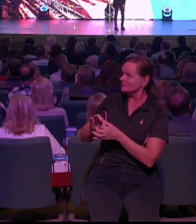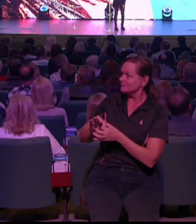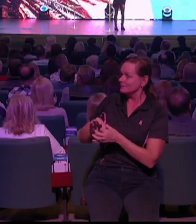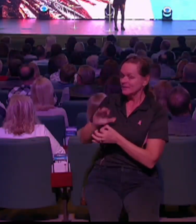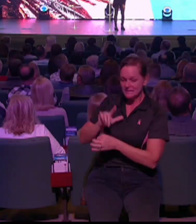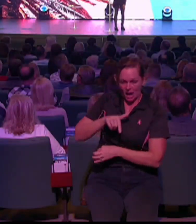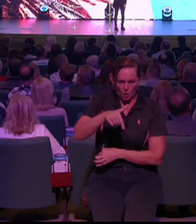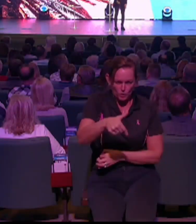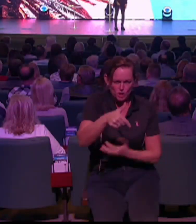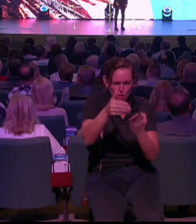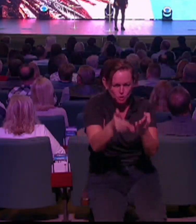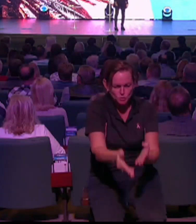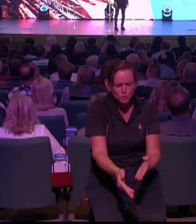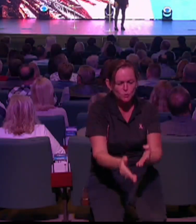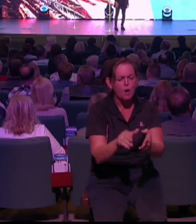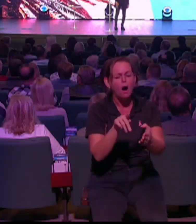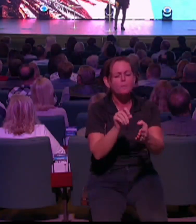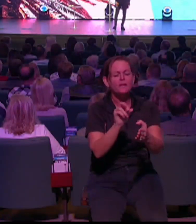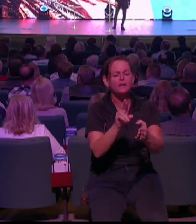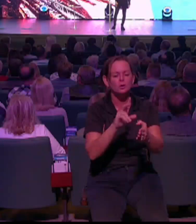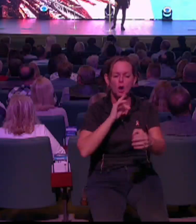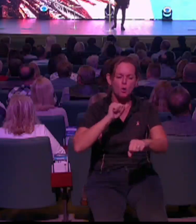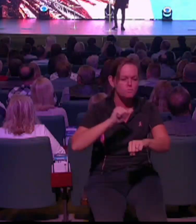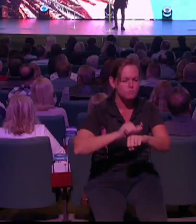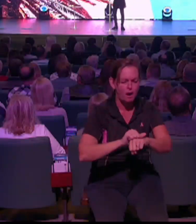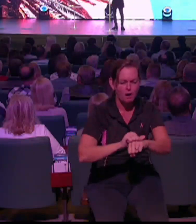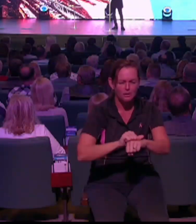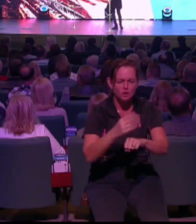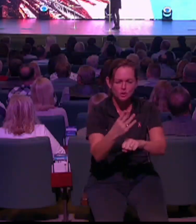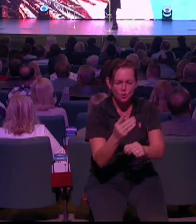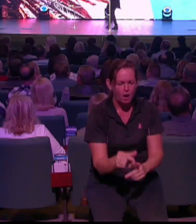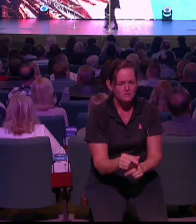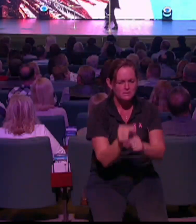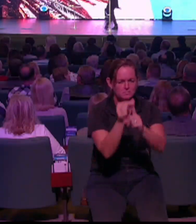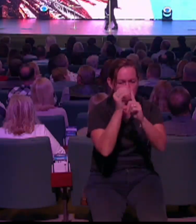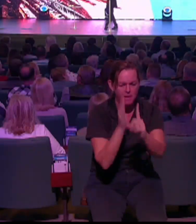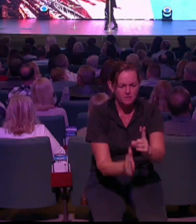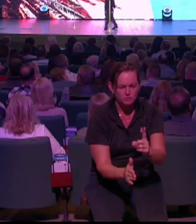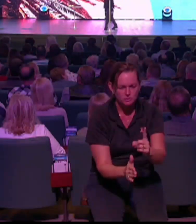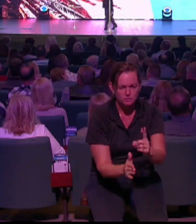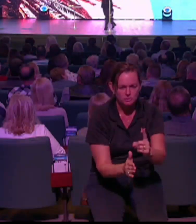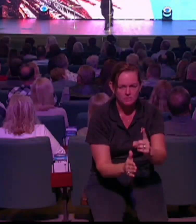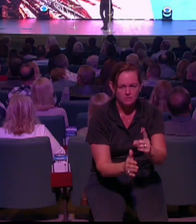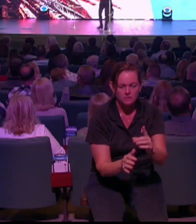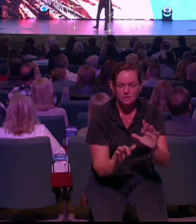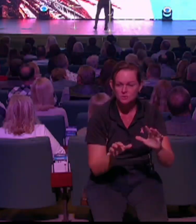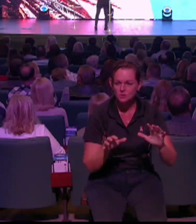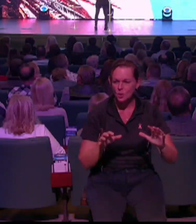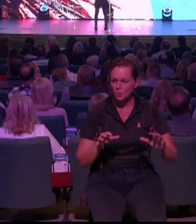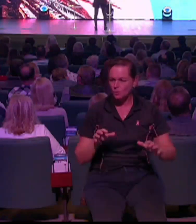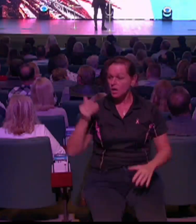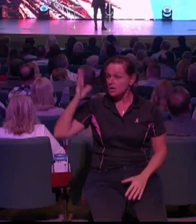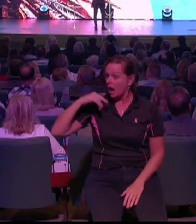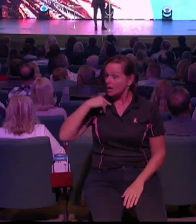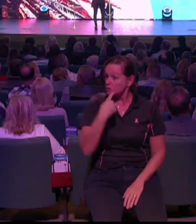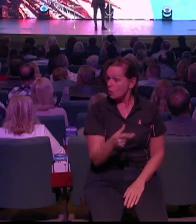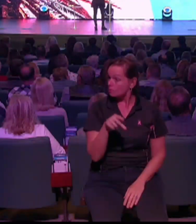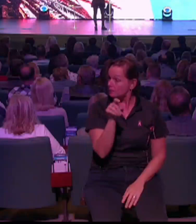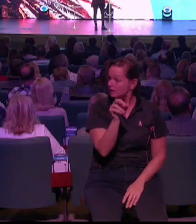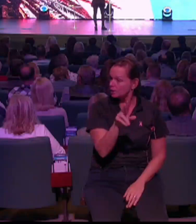You're Peter, a rock. I want to tell you something. When you have a revelation of who God